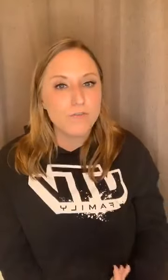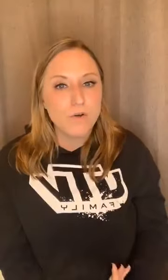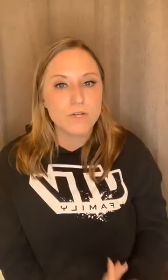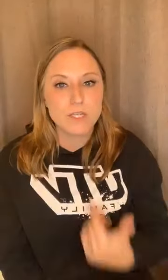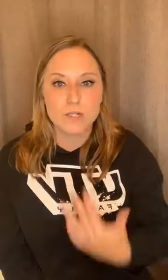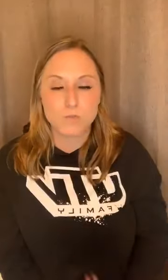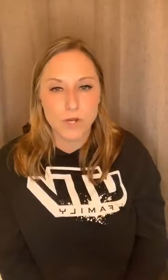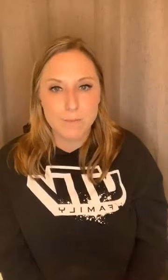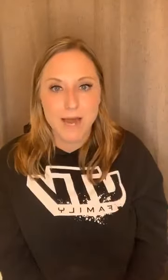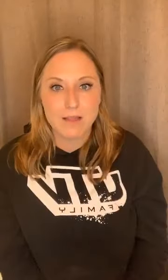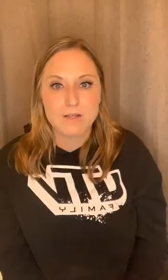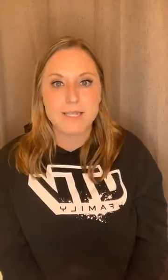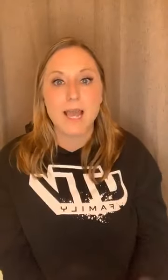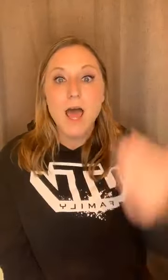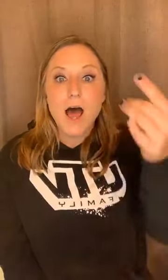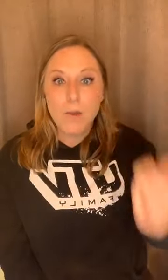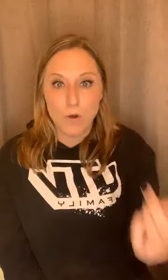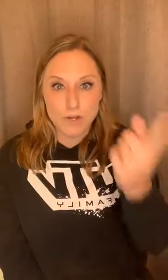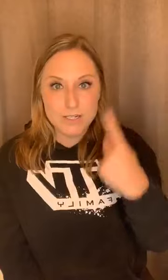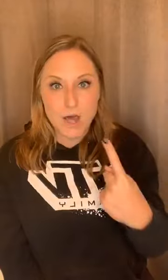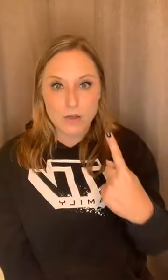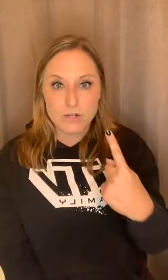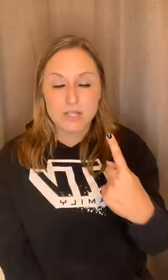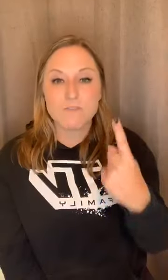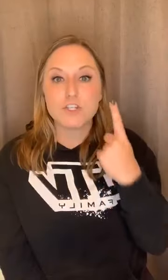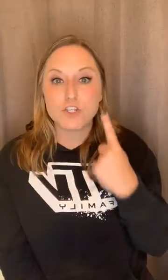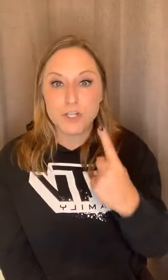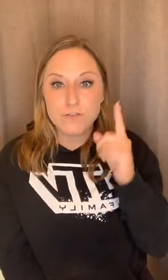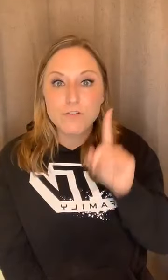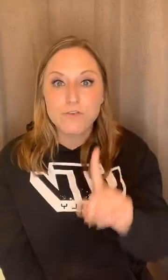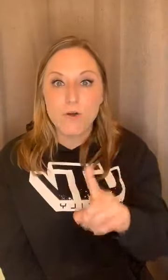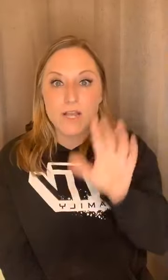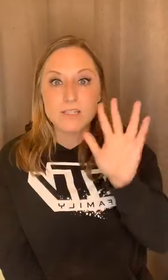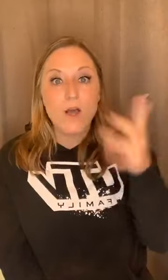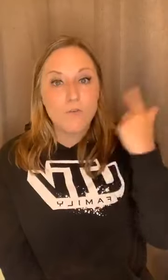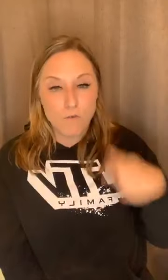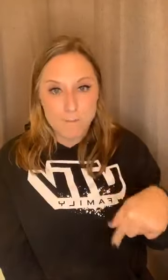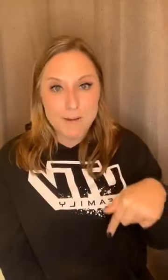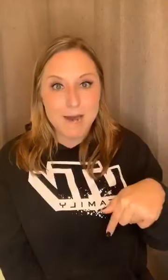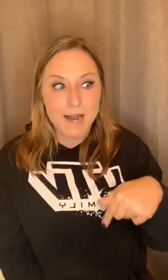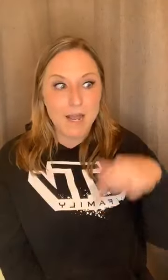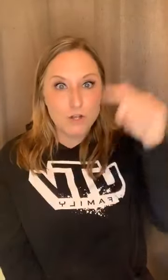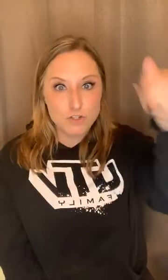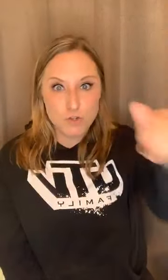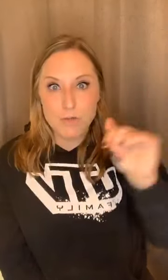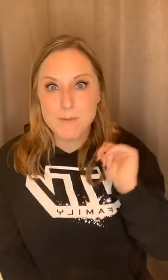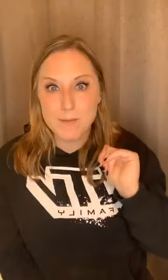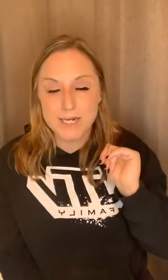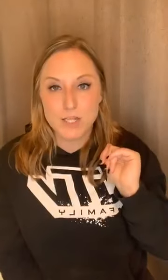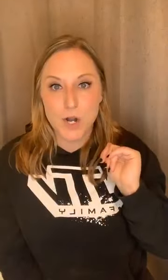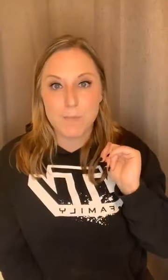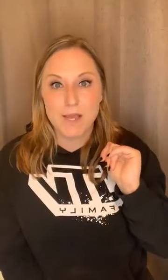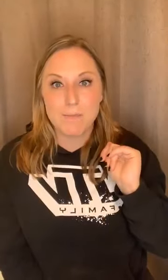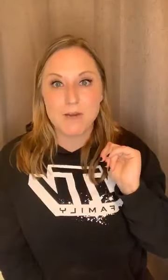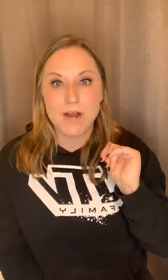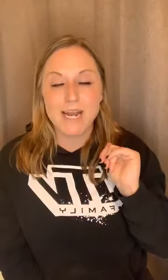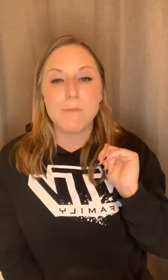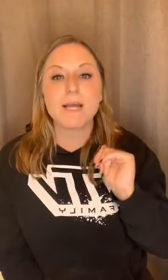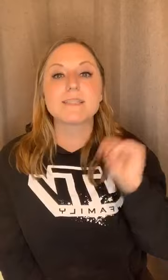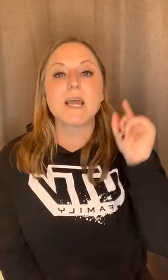focus on is what your body looks like. I want you to tell yourself to shift your focus from your body to the memories that are being made right now, because I can